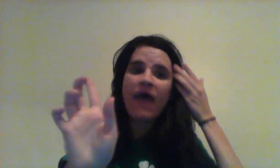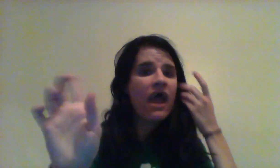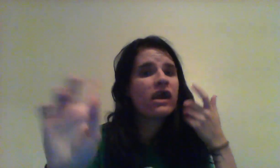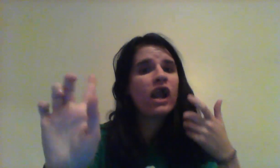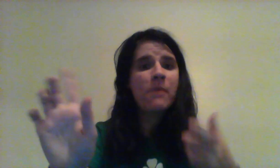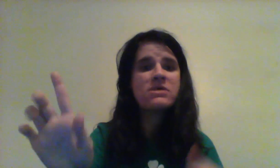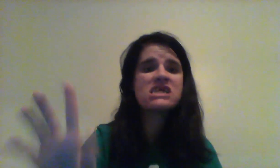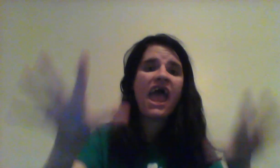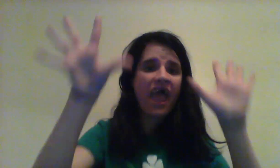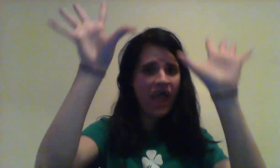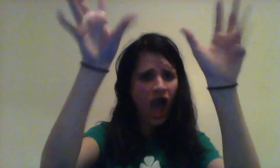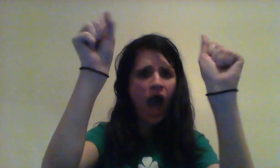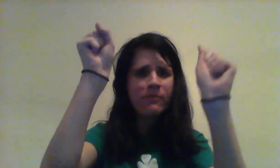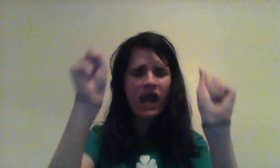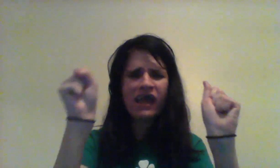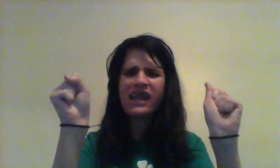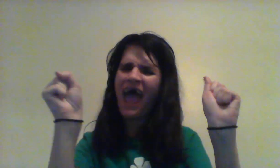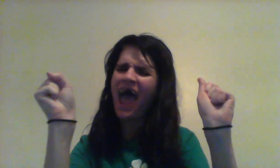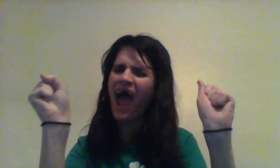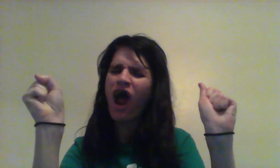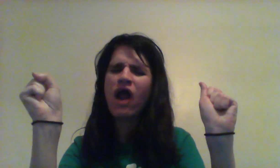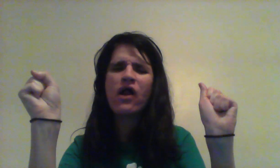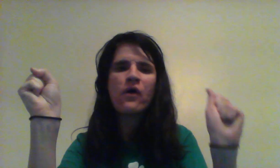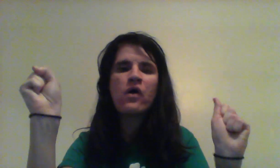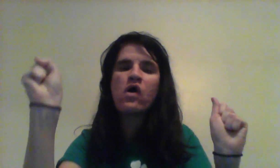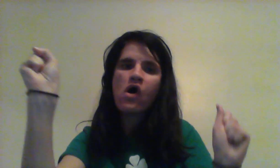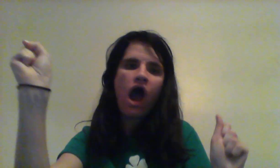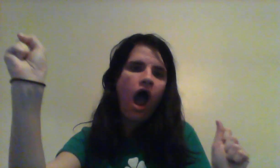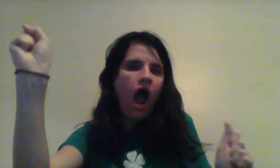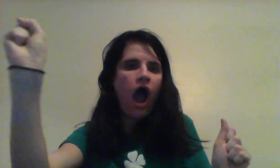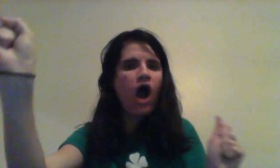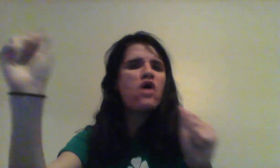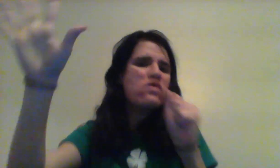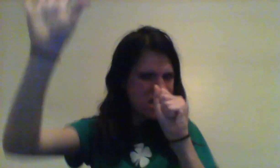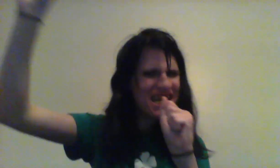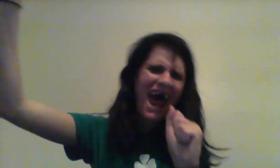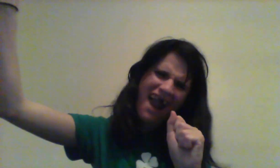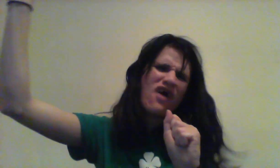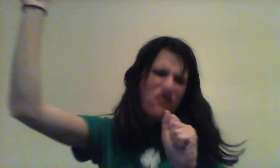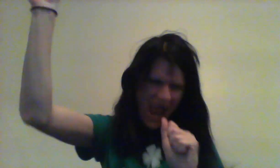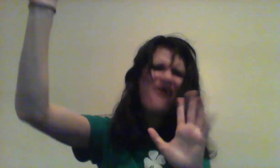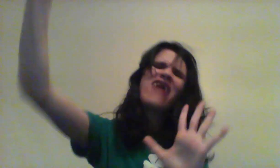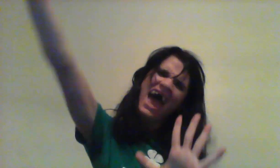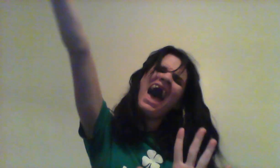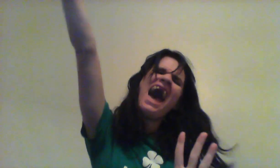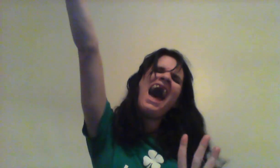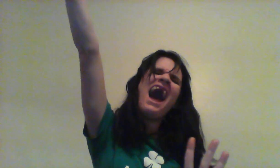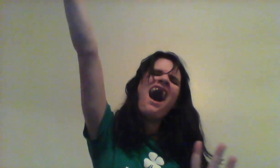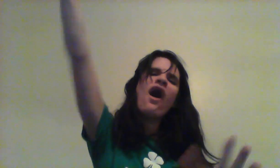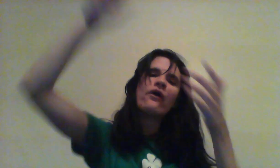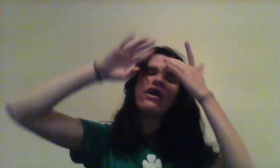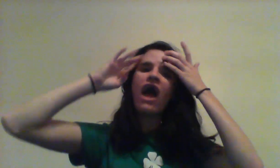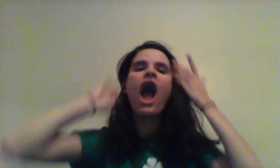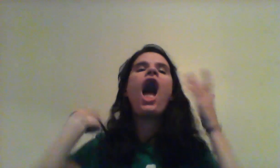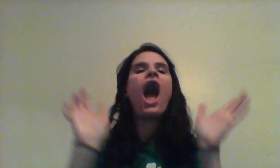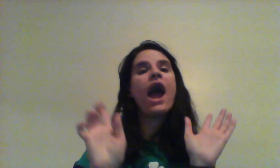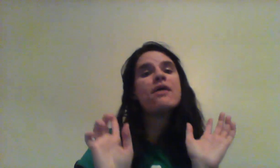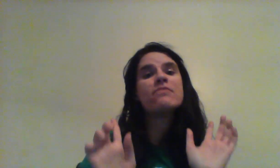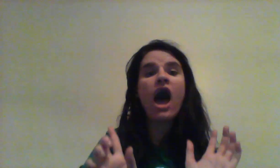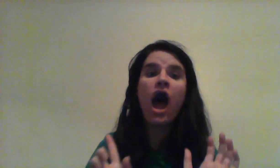make a mistake I'll break you down The ocean runs out I'm not